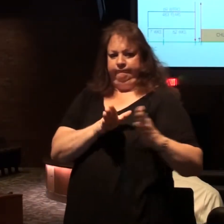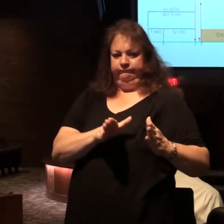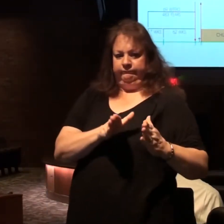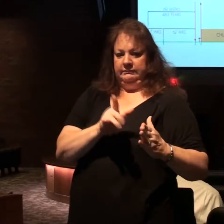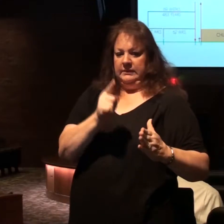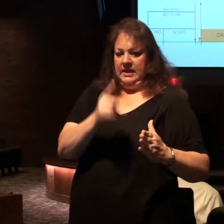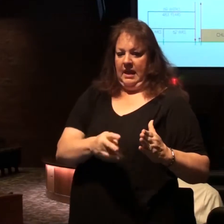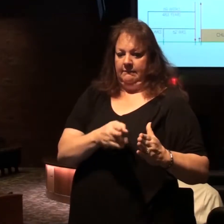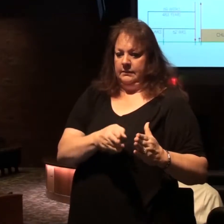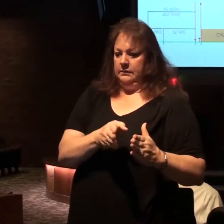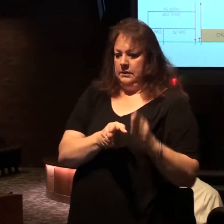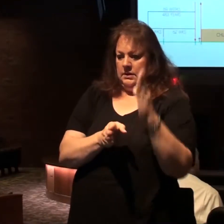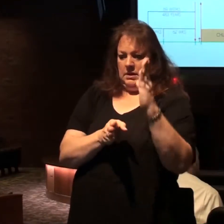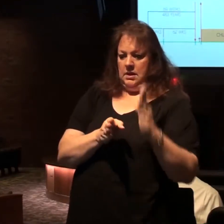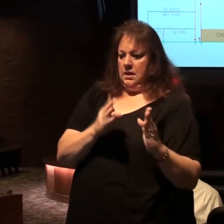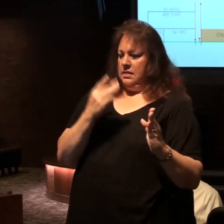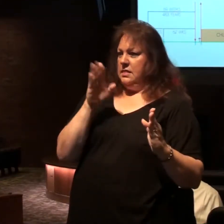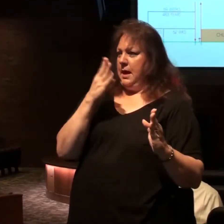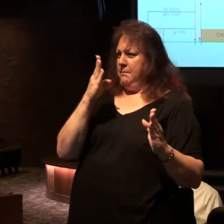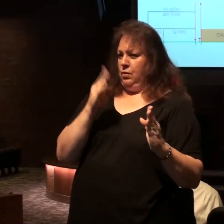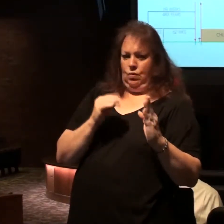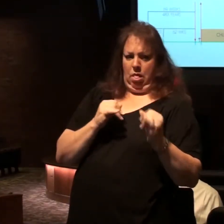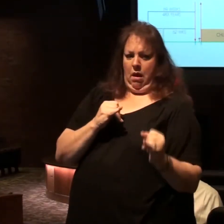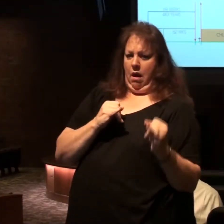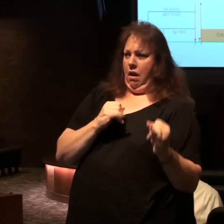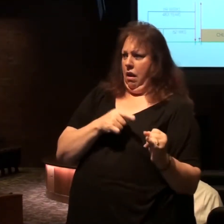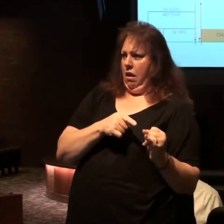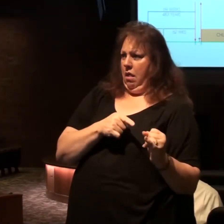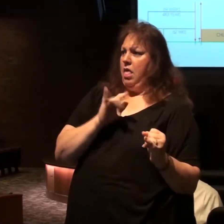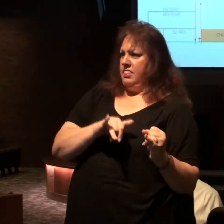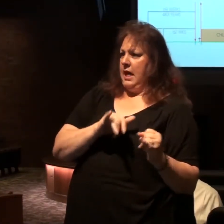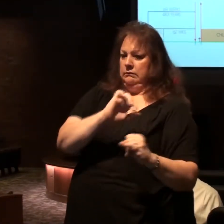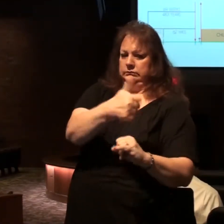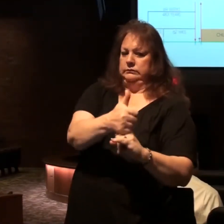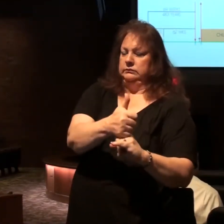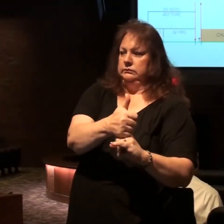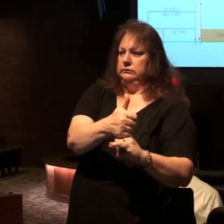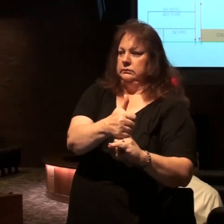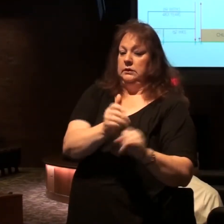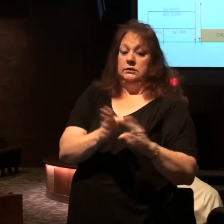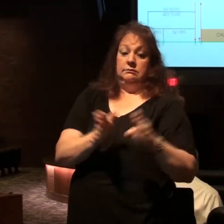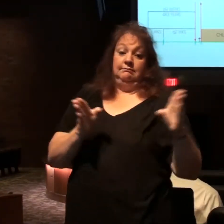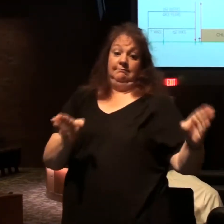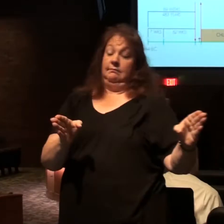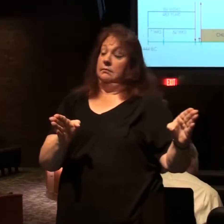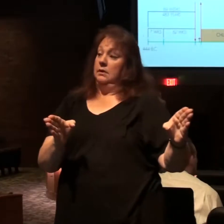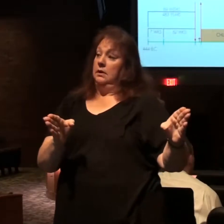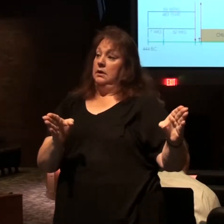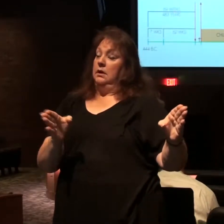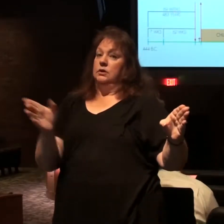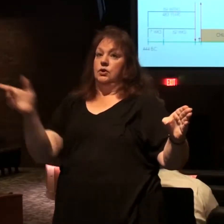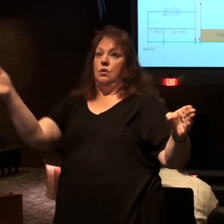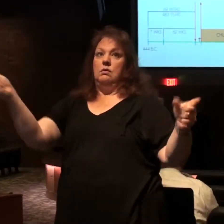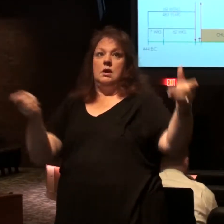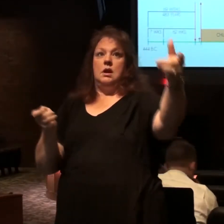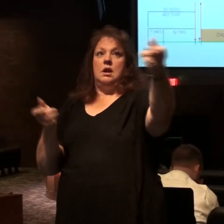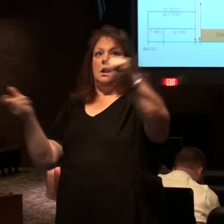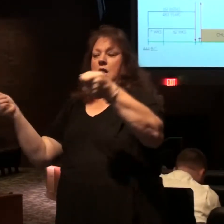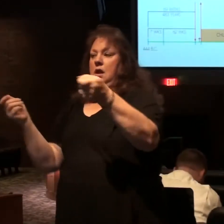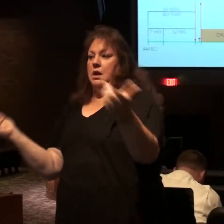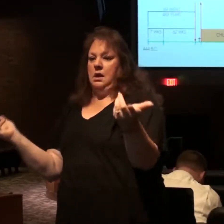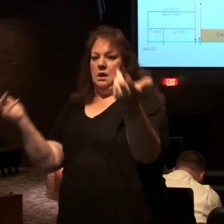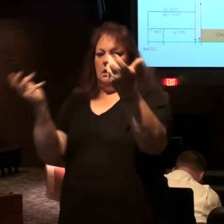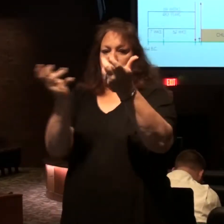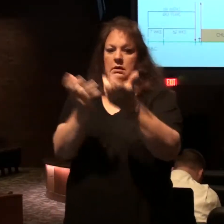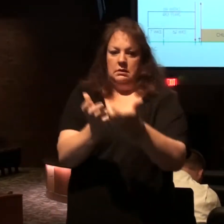period where that dividing line is. So we're getting an overview as we pull things that have been revealed